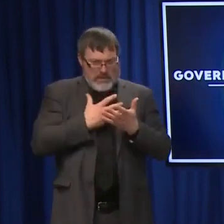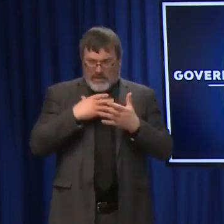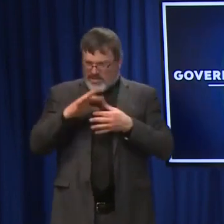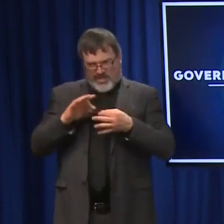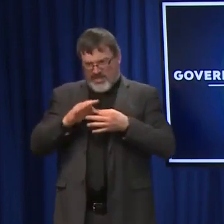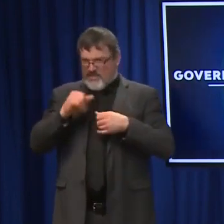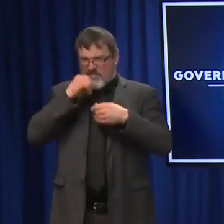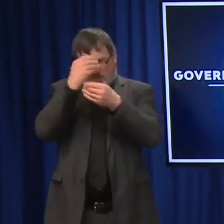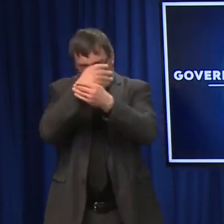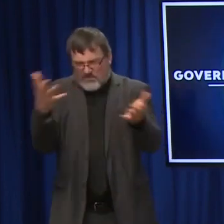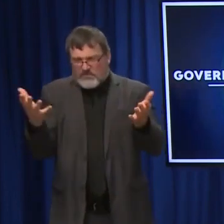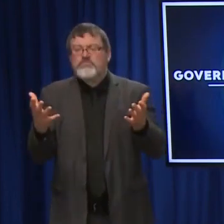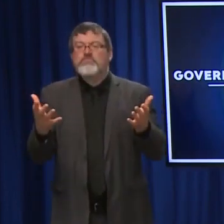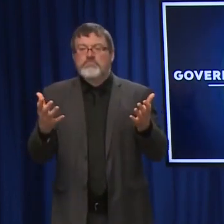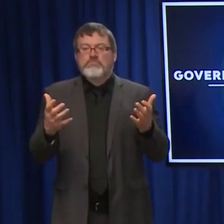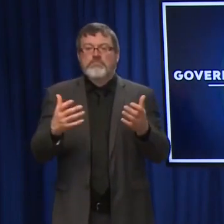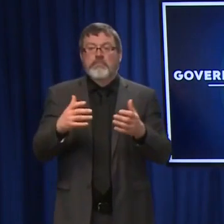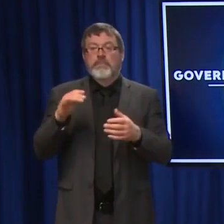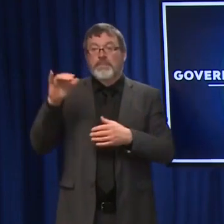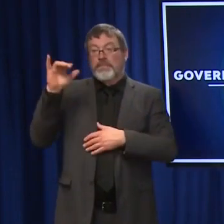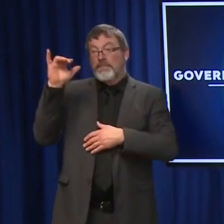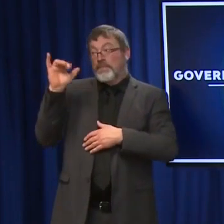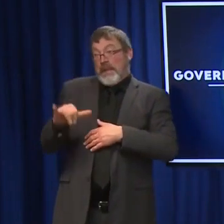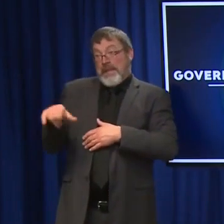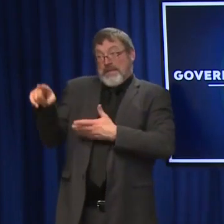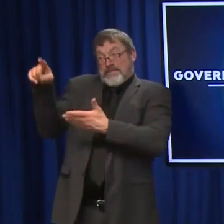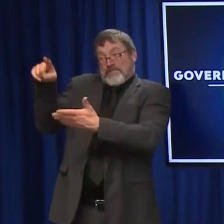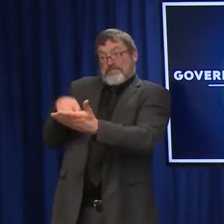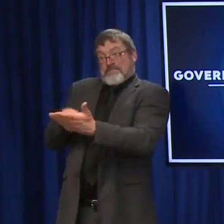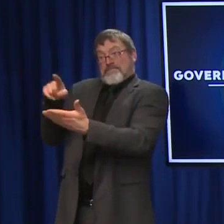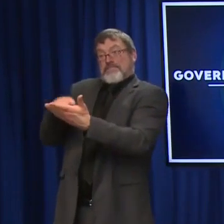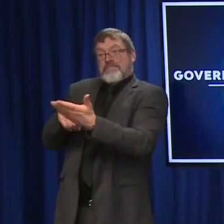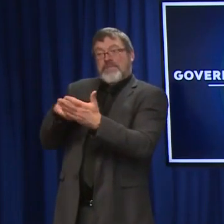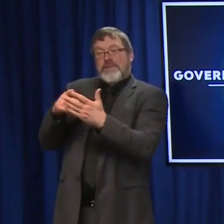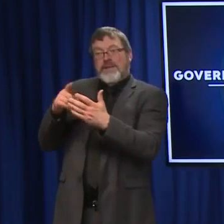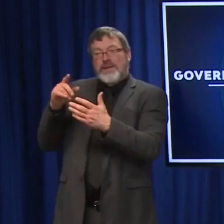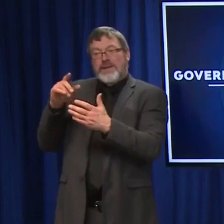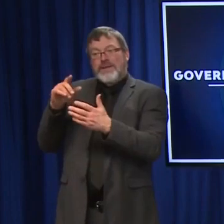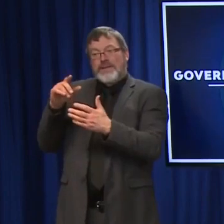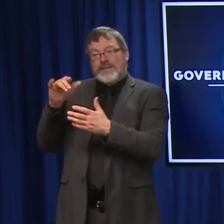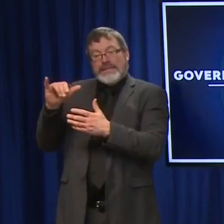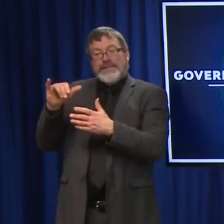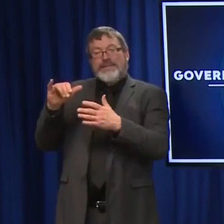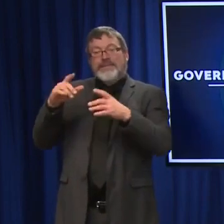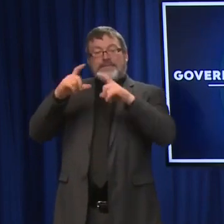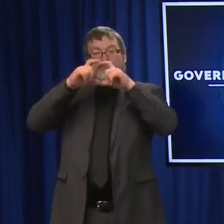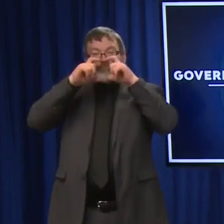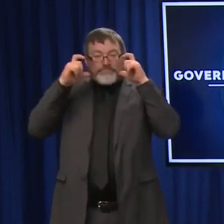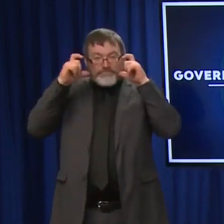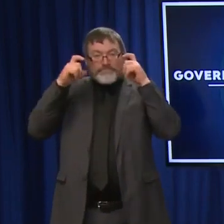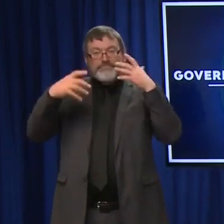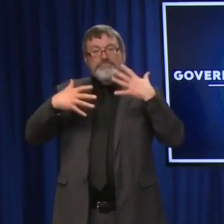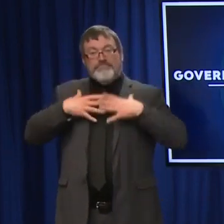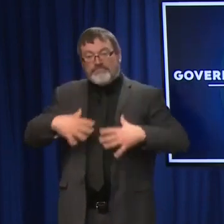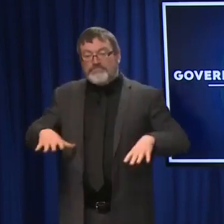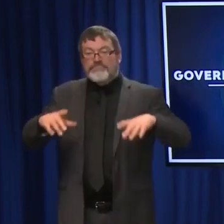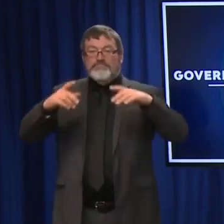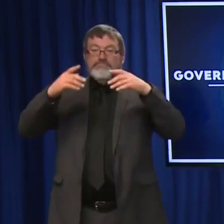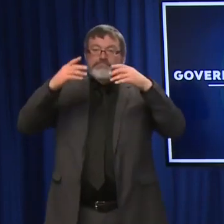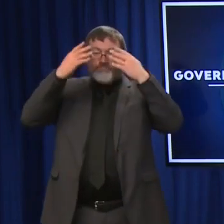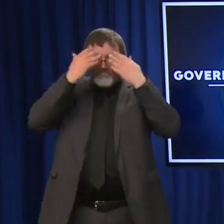started off as a PPE report. It was how many boxes of gloves they had and how many